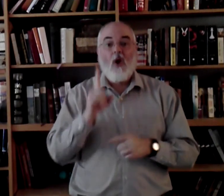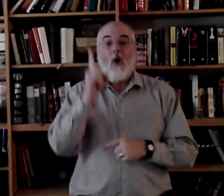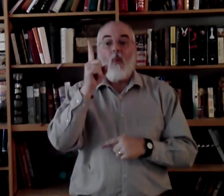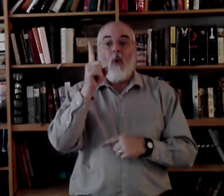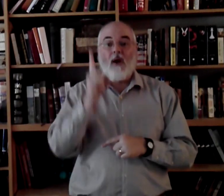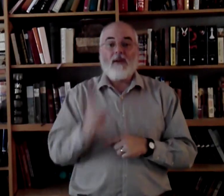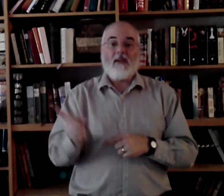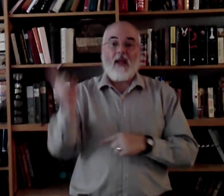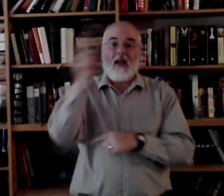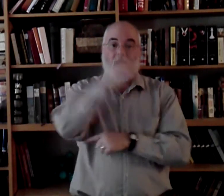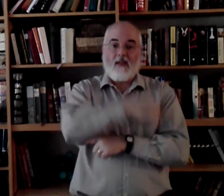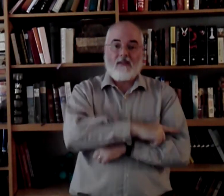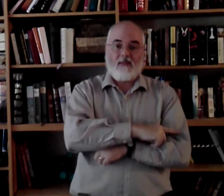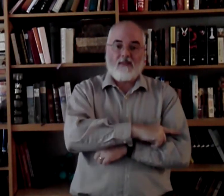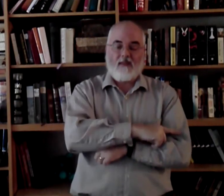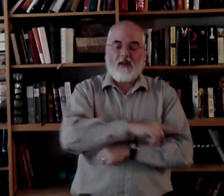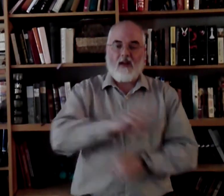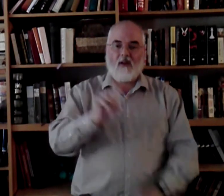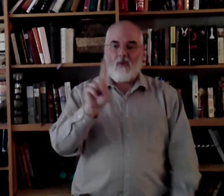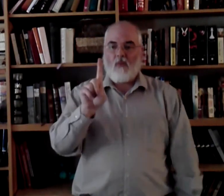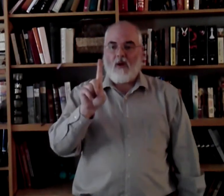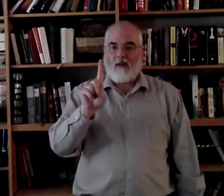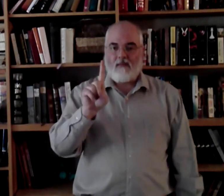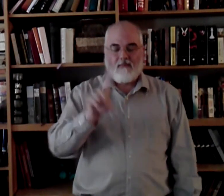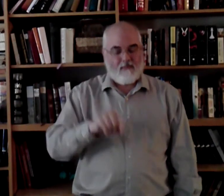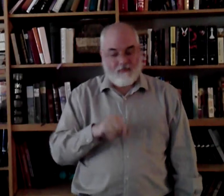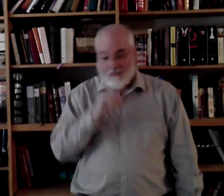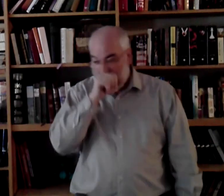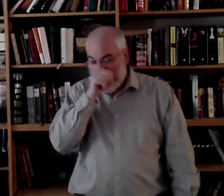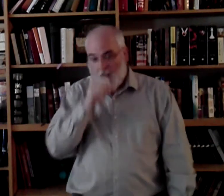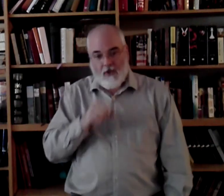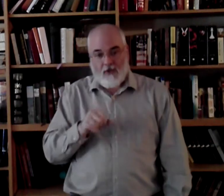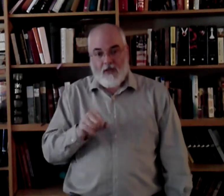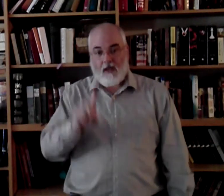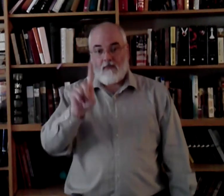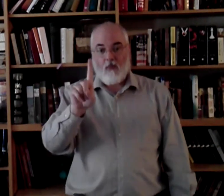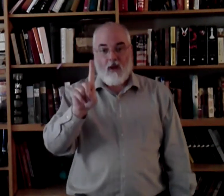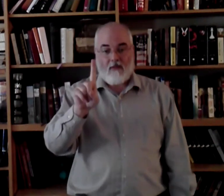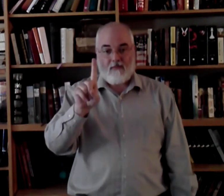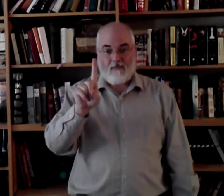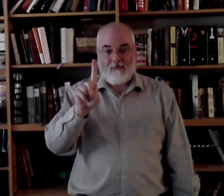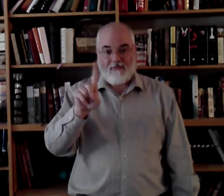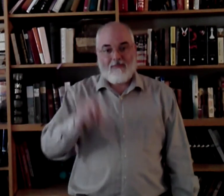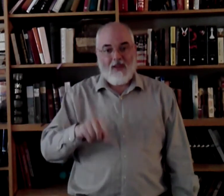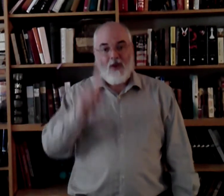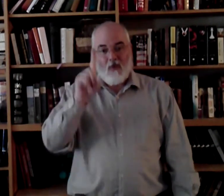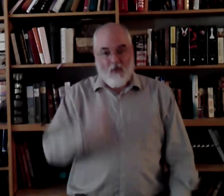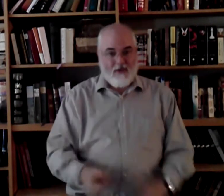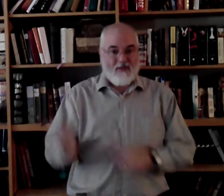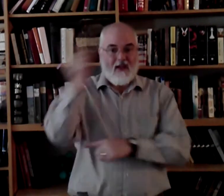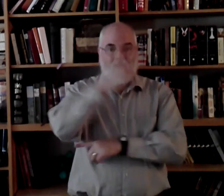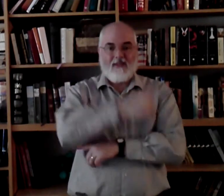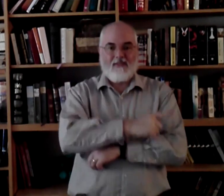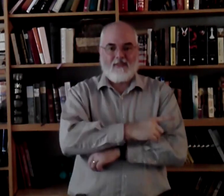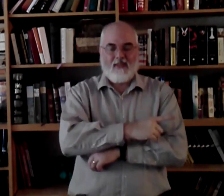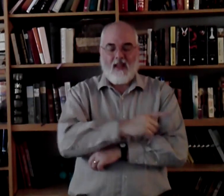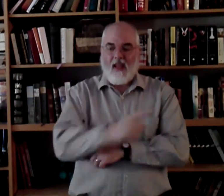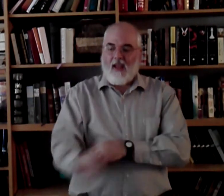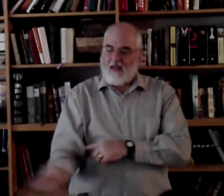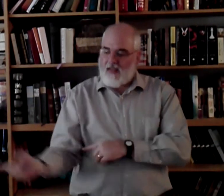One day. All right? One. Numbers are easy. One. One day. And a